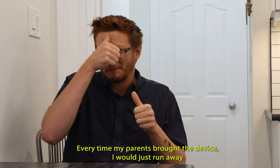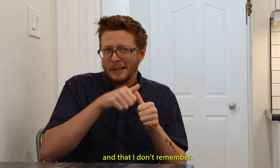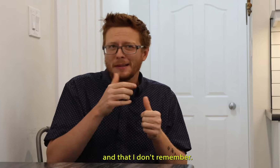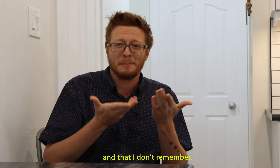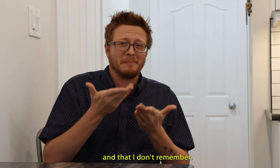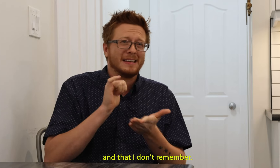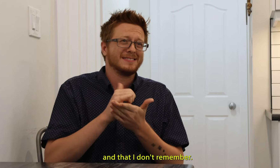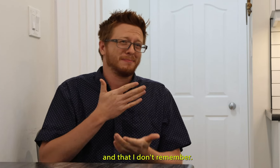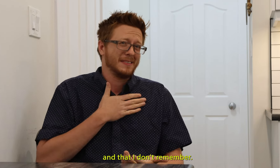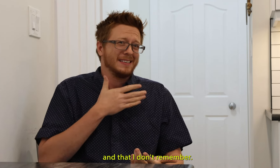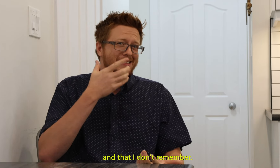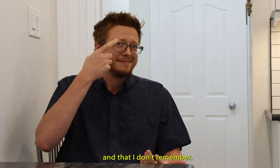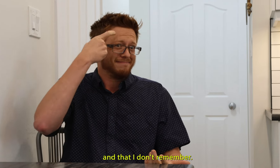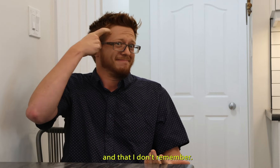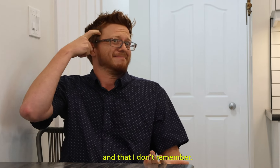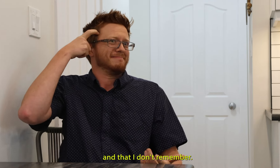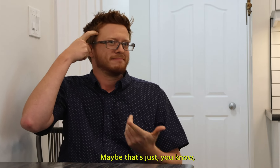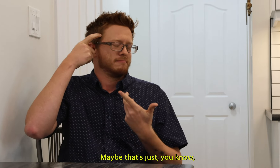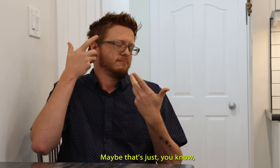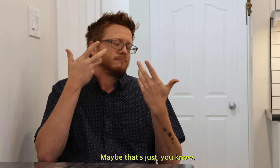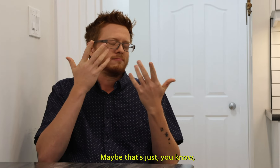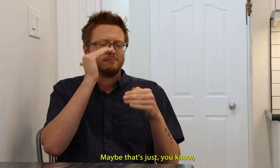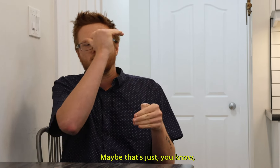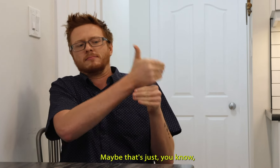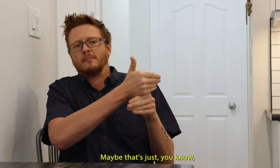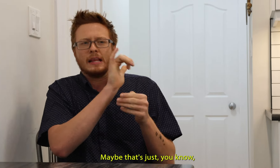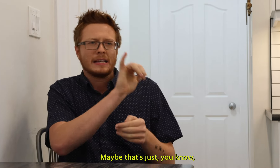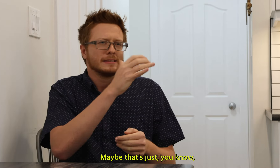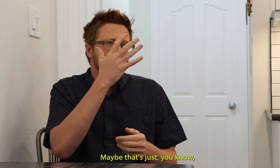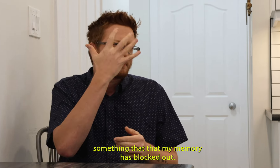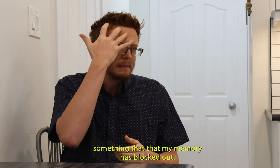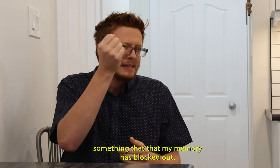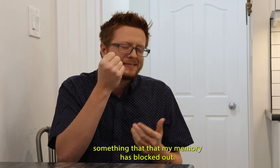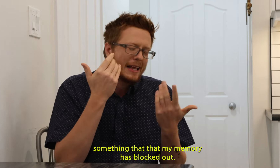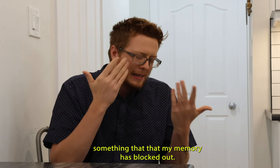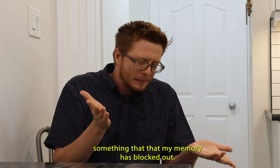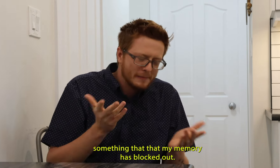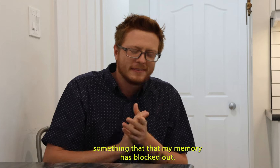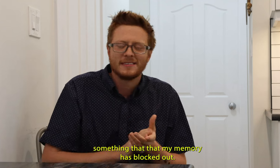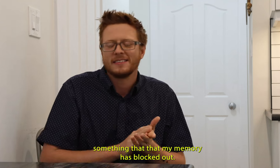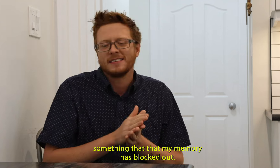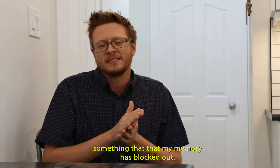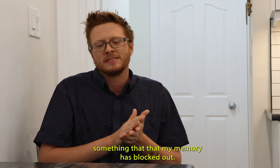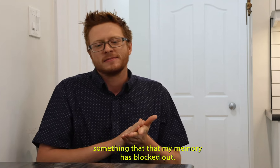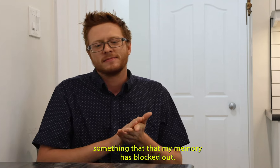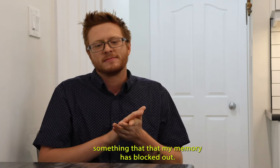And that I don't remember. Maybe that's just, you know, something that my memory has blocked out.